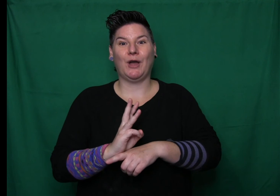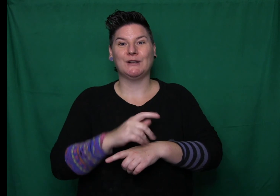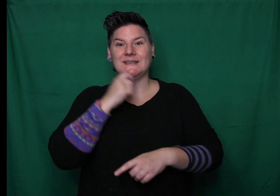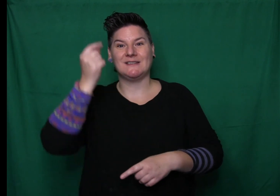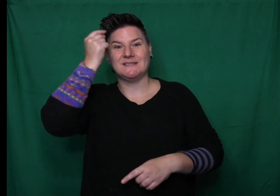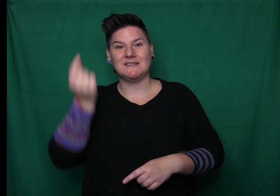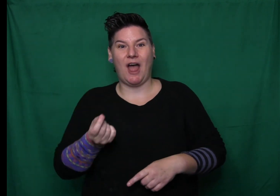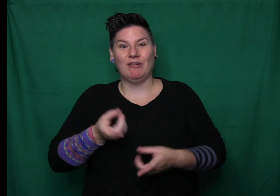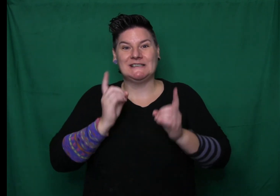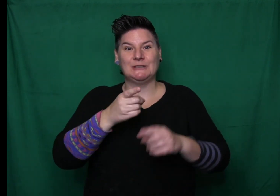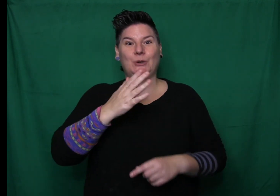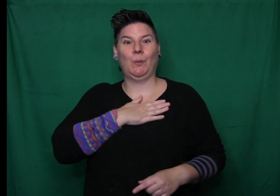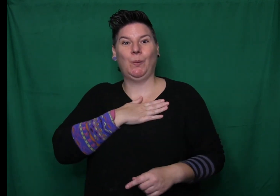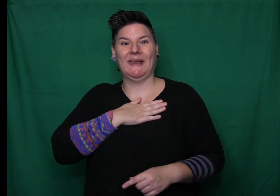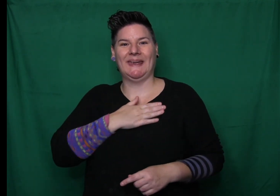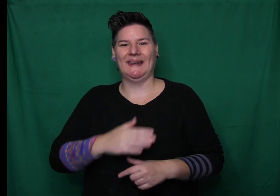Dory, sitting up. Did you win?